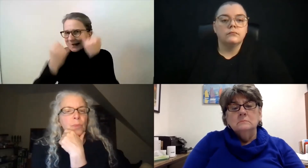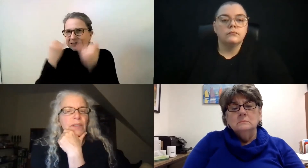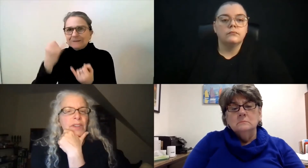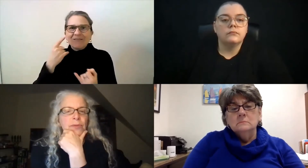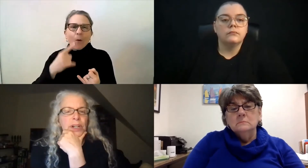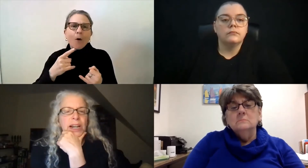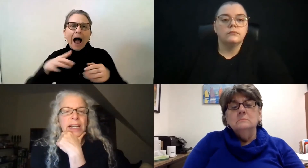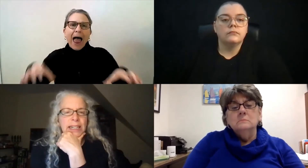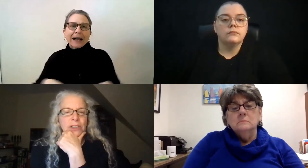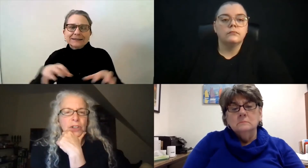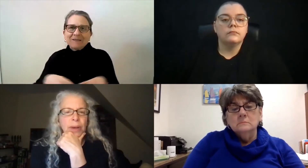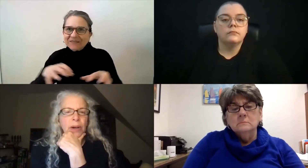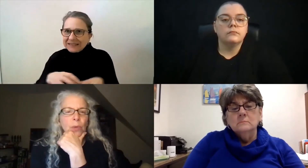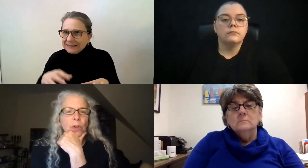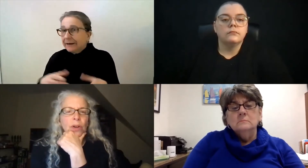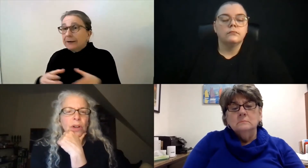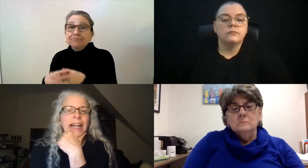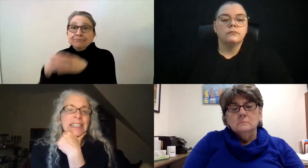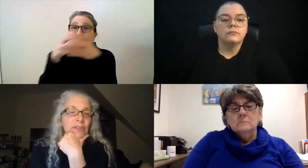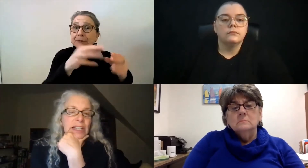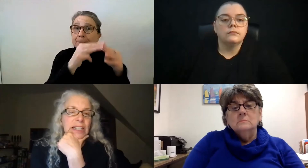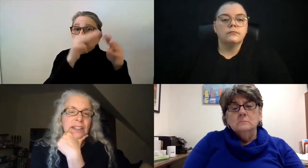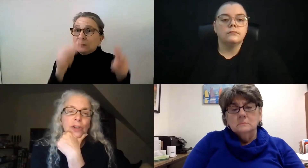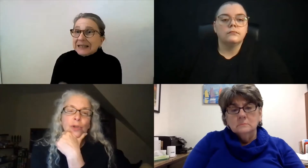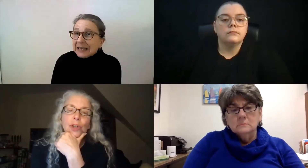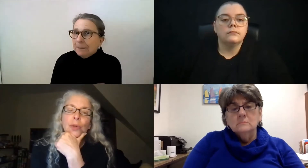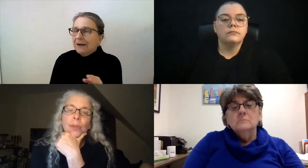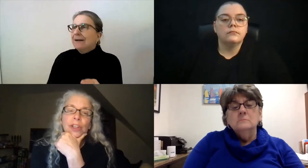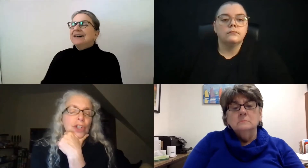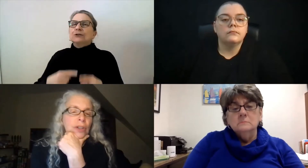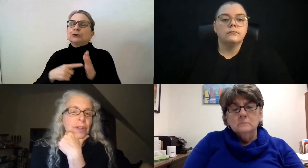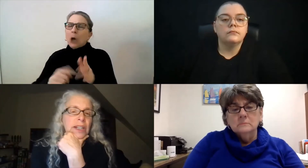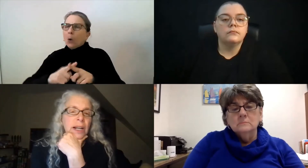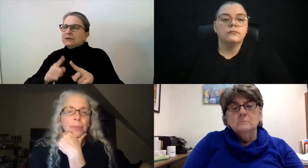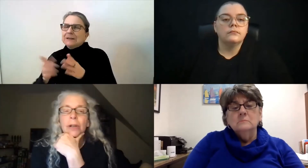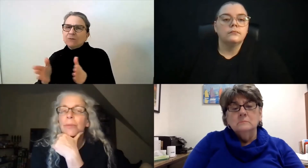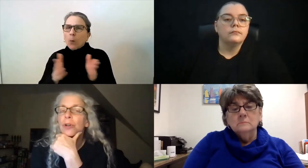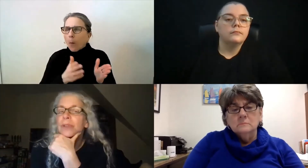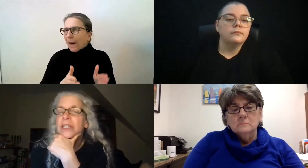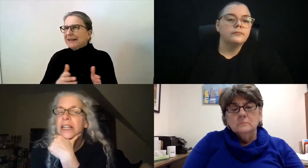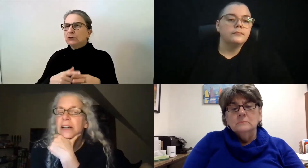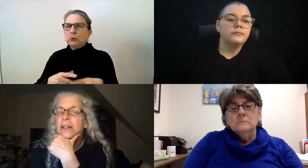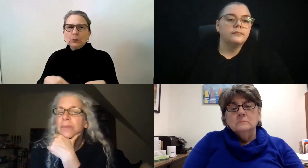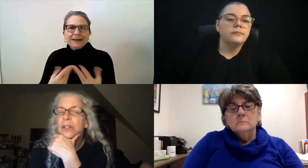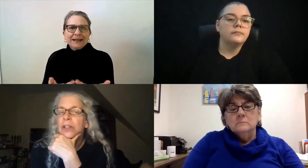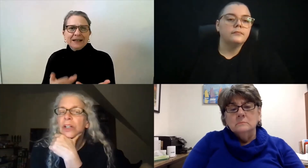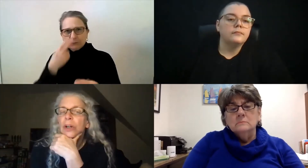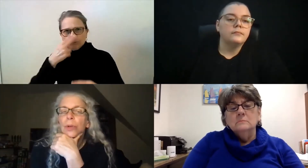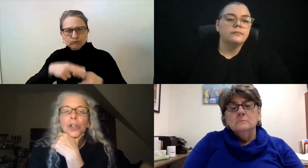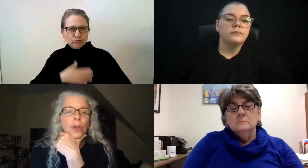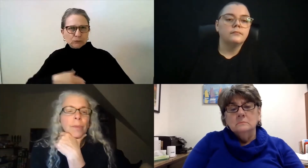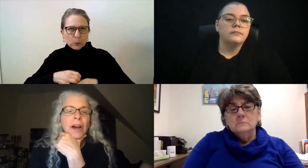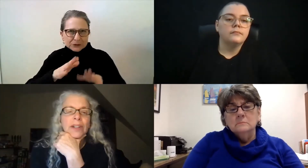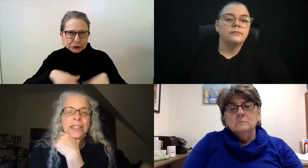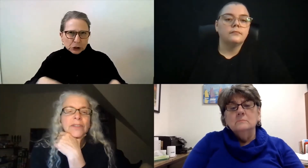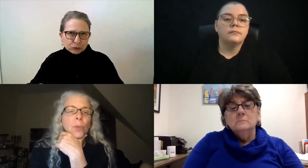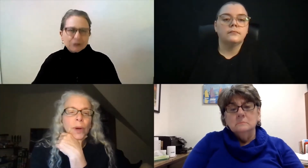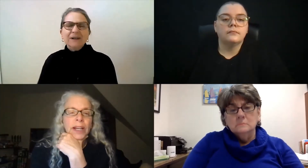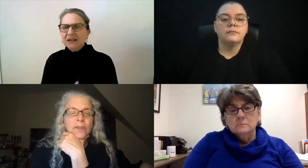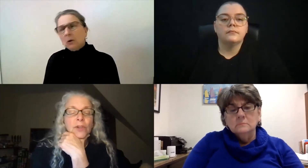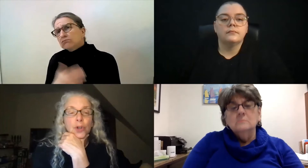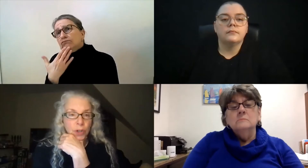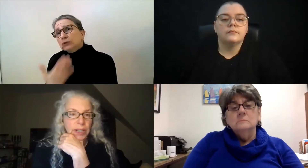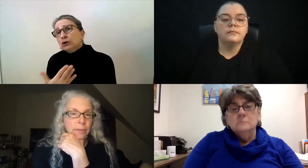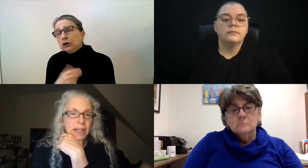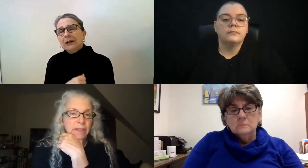We have different ideas about activities that you can do with the children, like bring them to a museum. We show the parents different